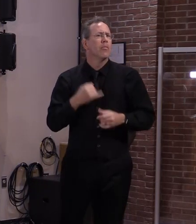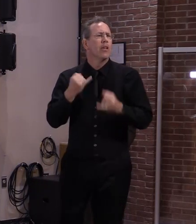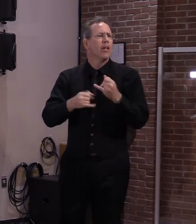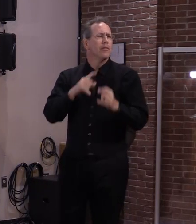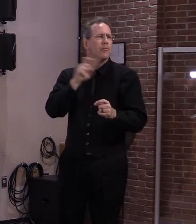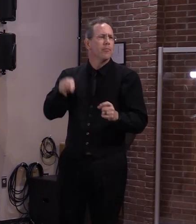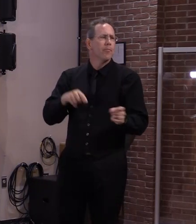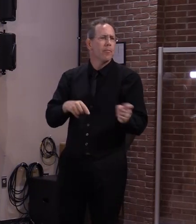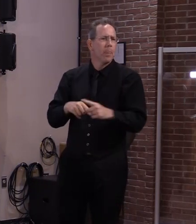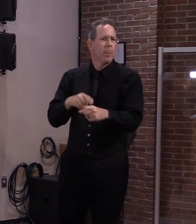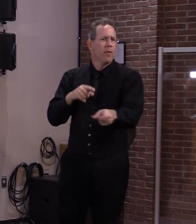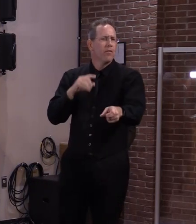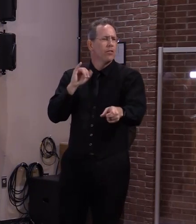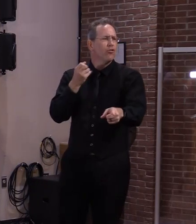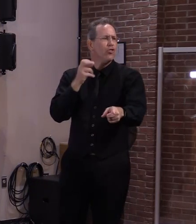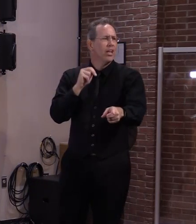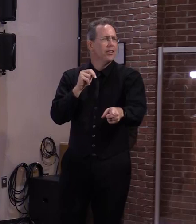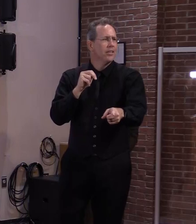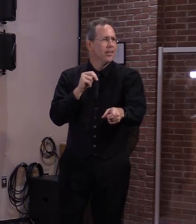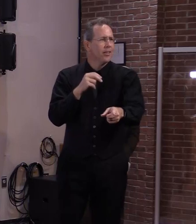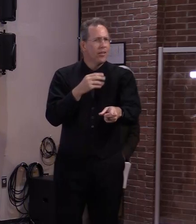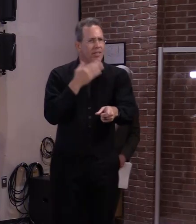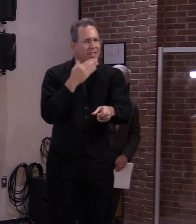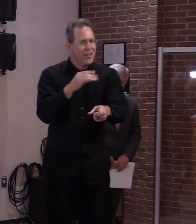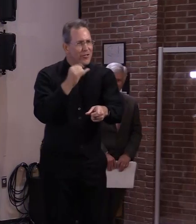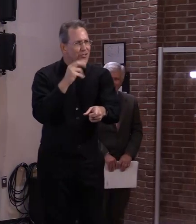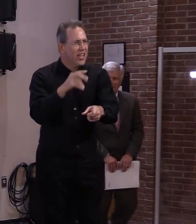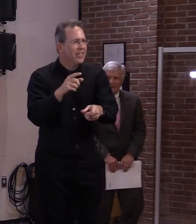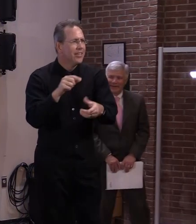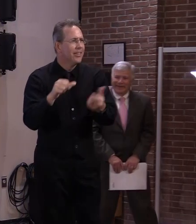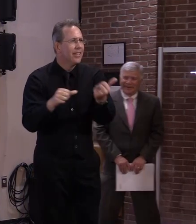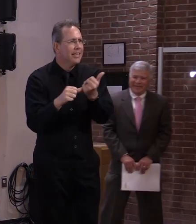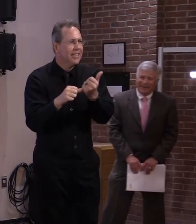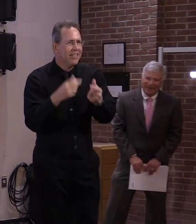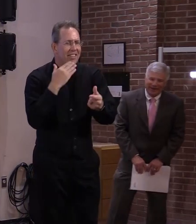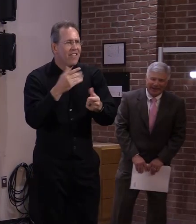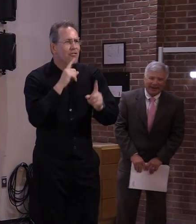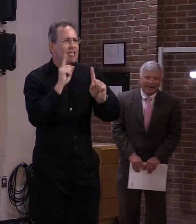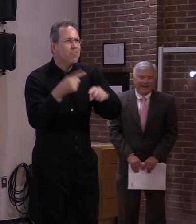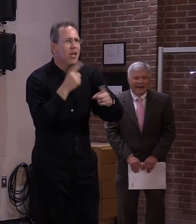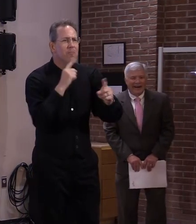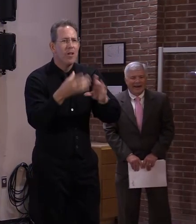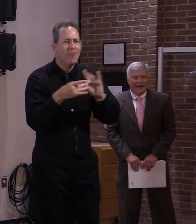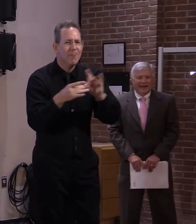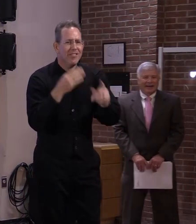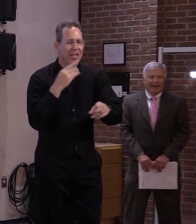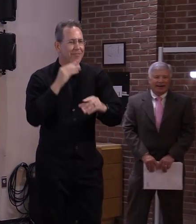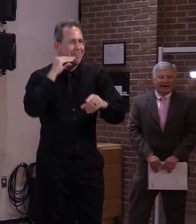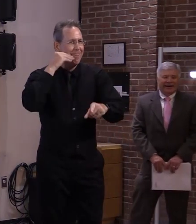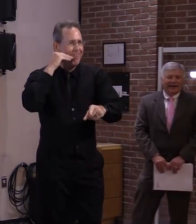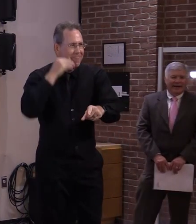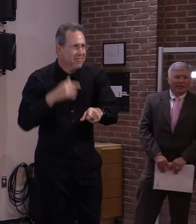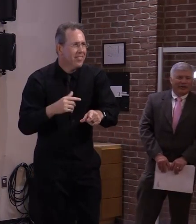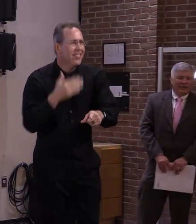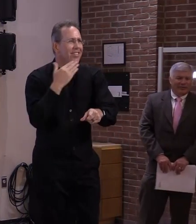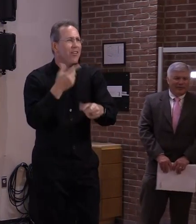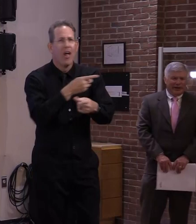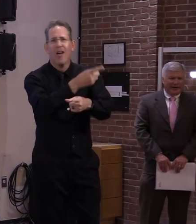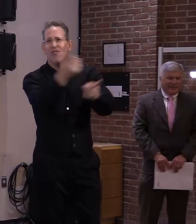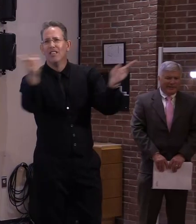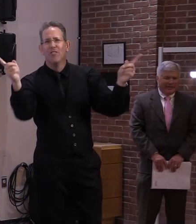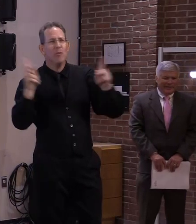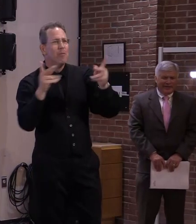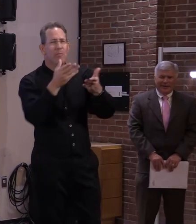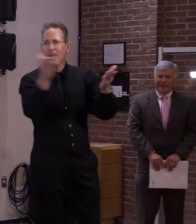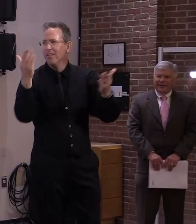of any governor i've got help from in the last 20 years and he's he's done good work and so have all the rest of you as well well